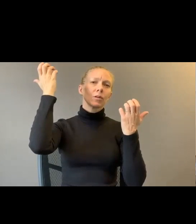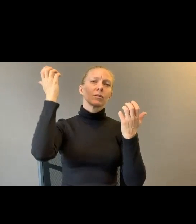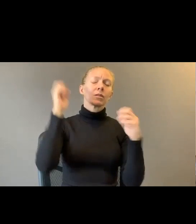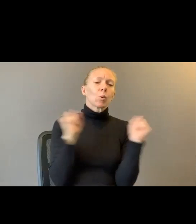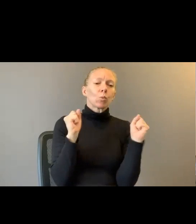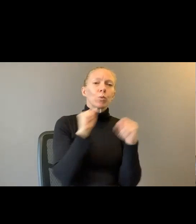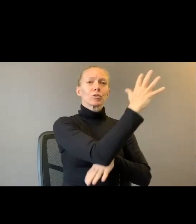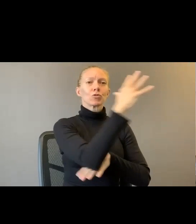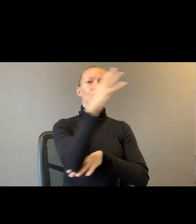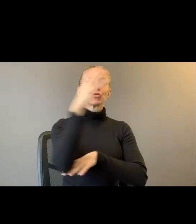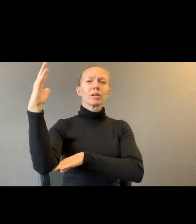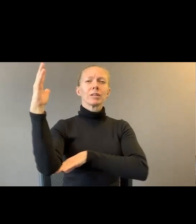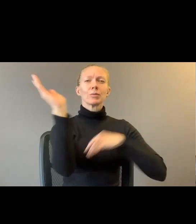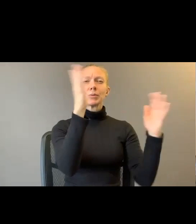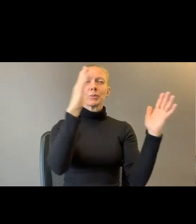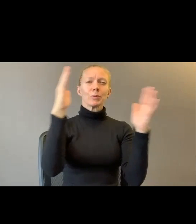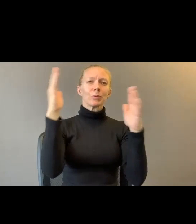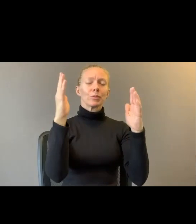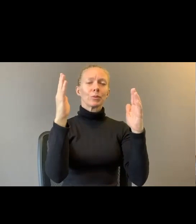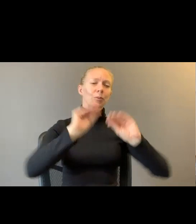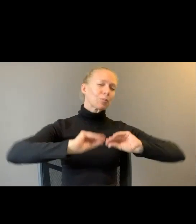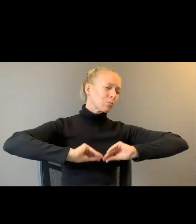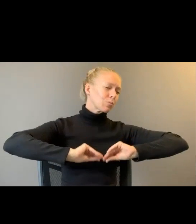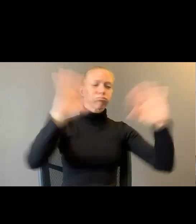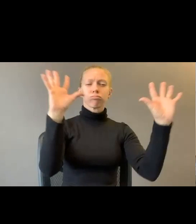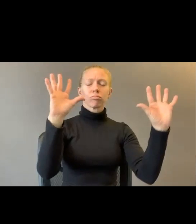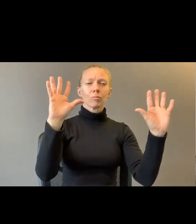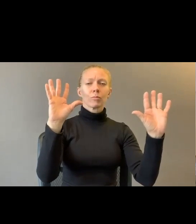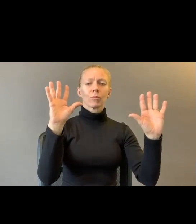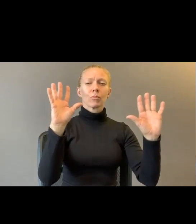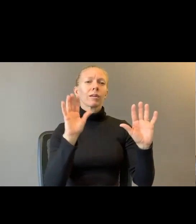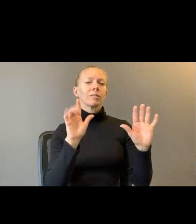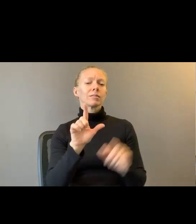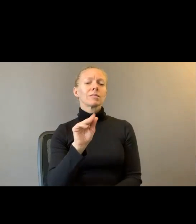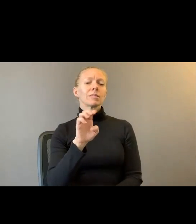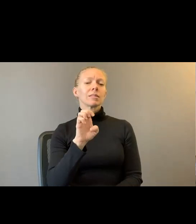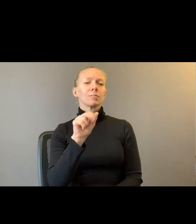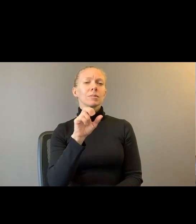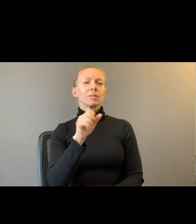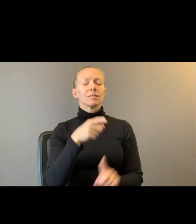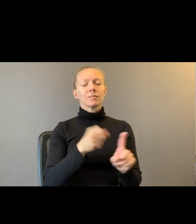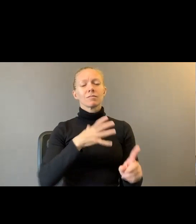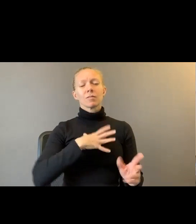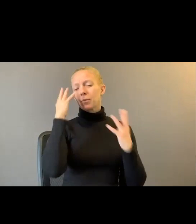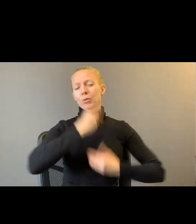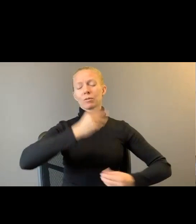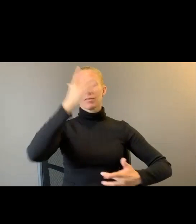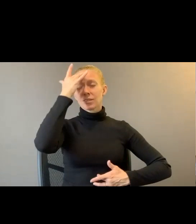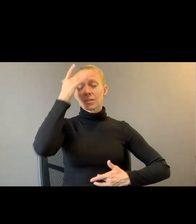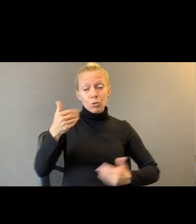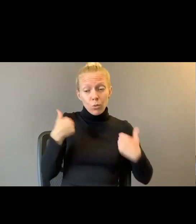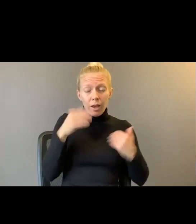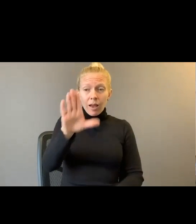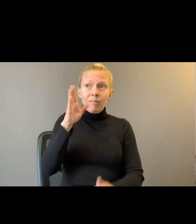from my beautiful disease. You have your destiny to chip and eat. Be precise.